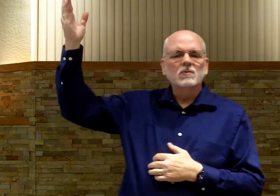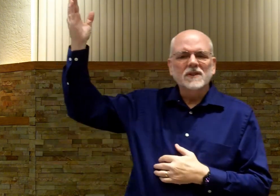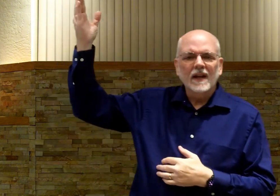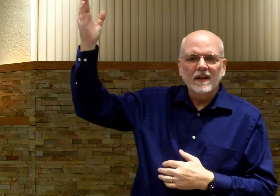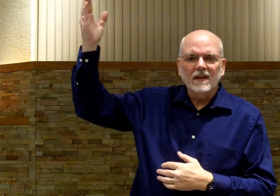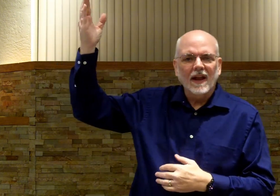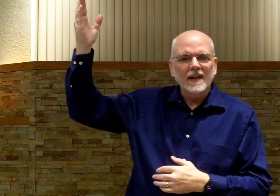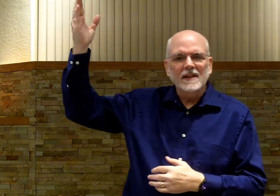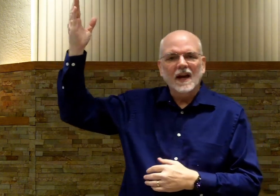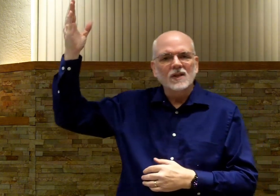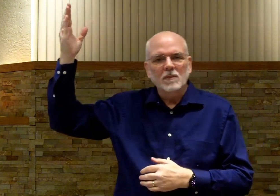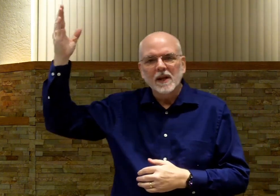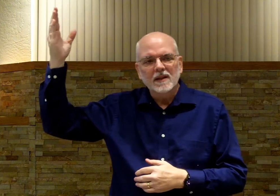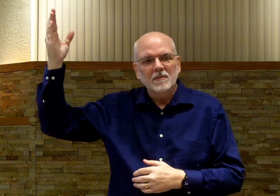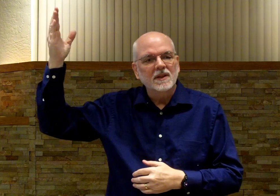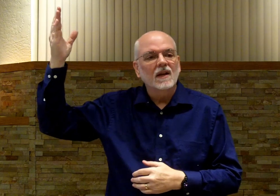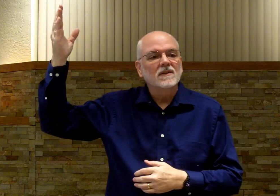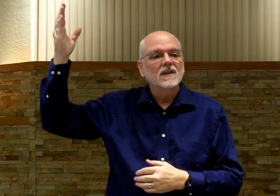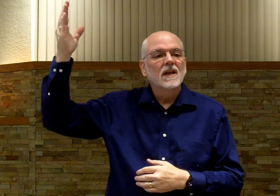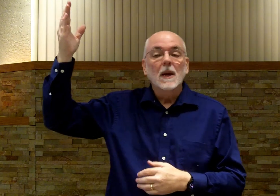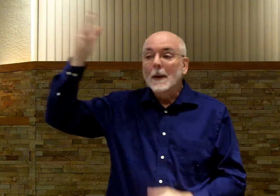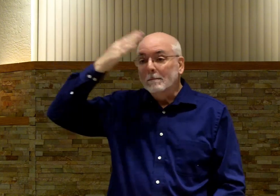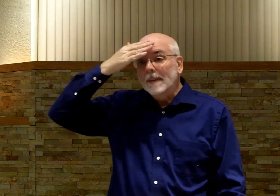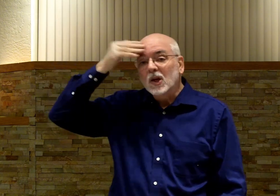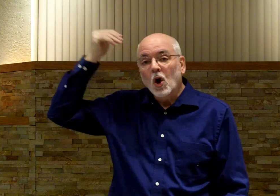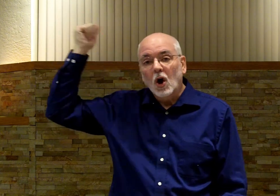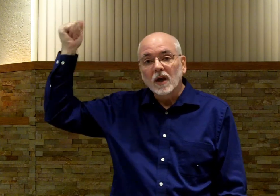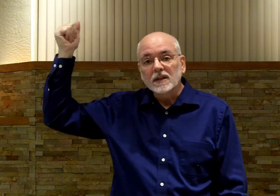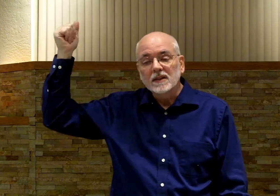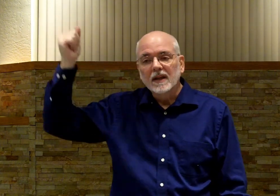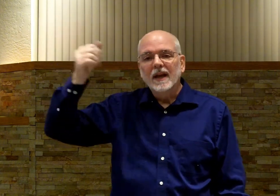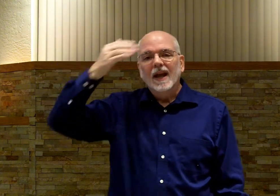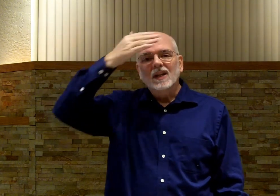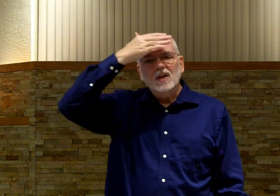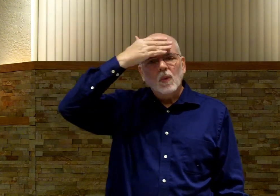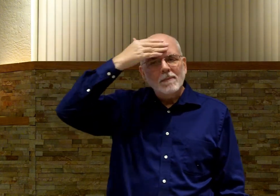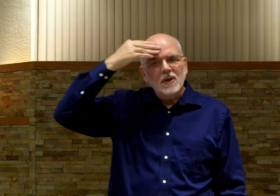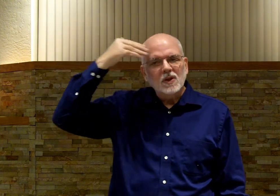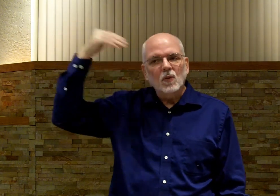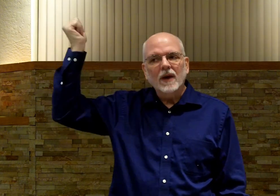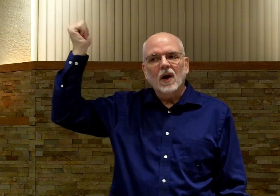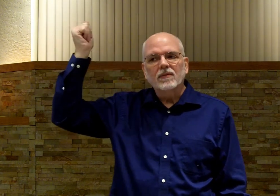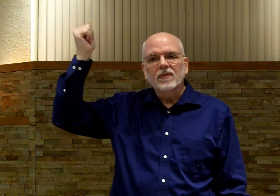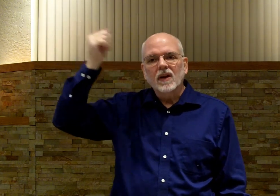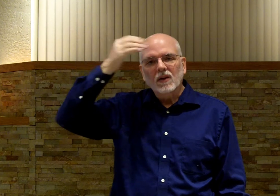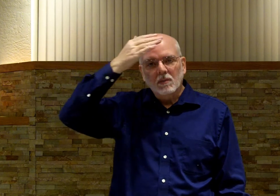See, a lot of these signs repeat themselves. Because. Just wipe the sweat off your,